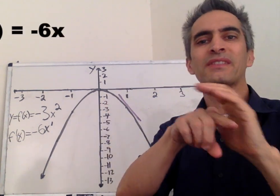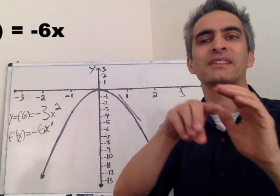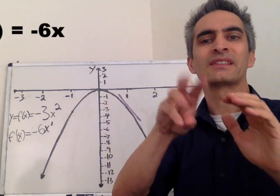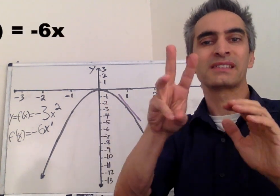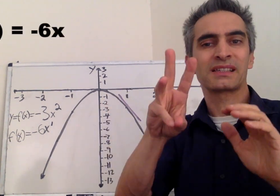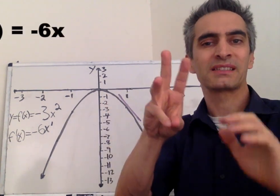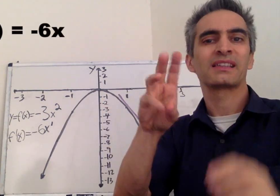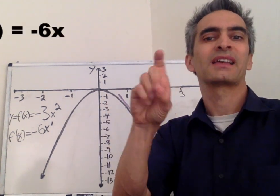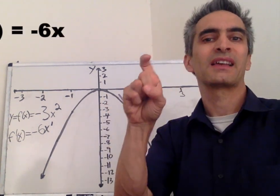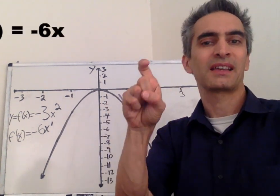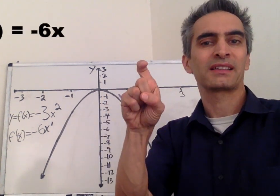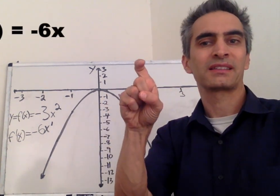6x.